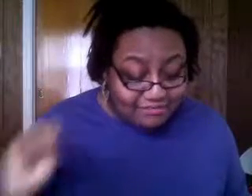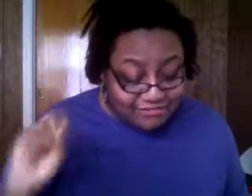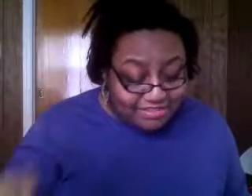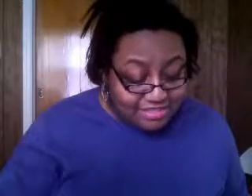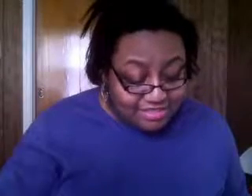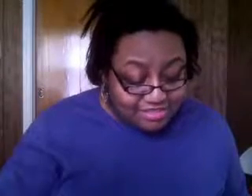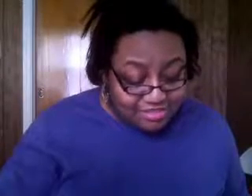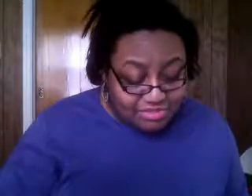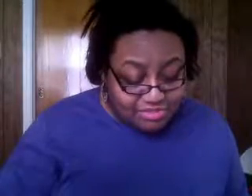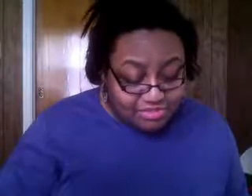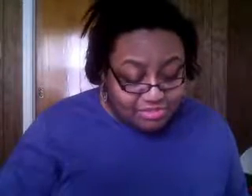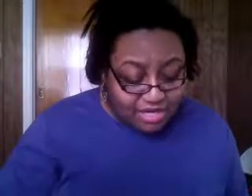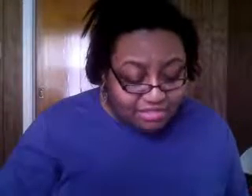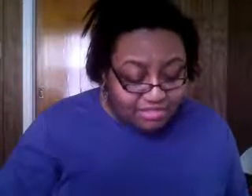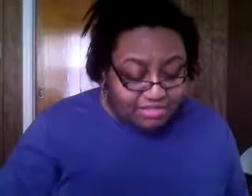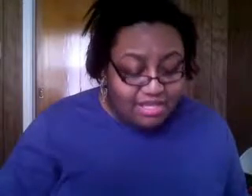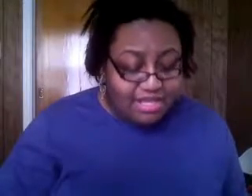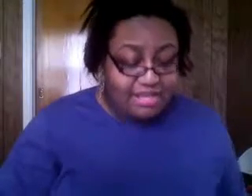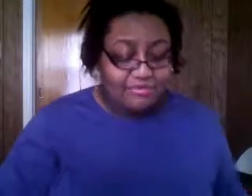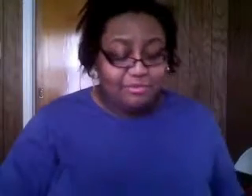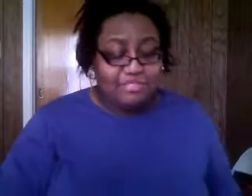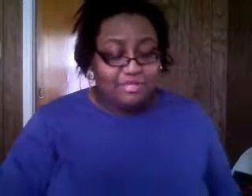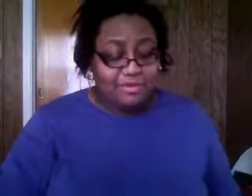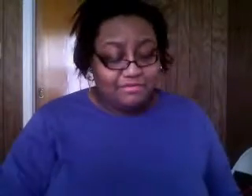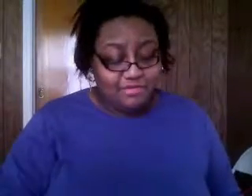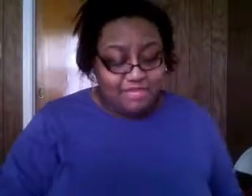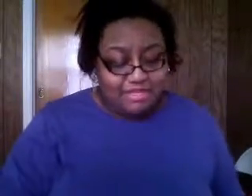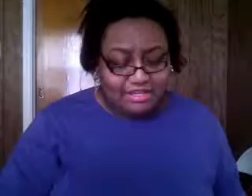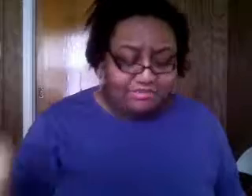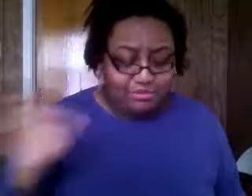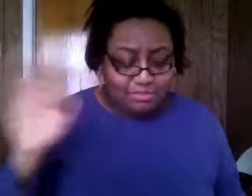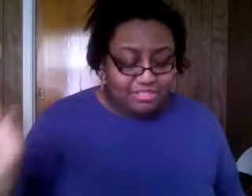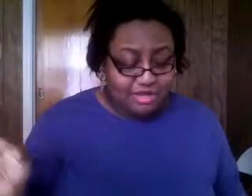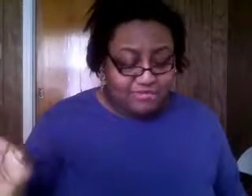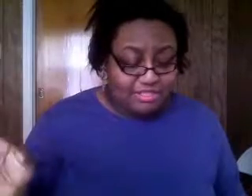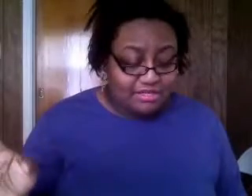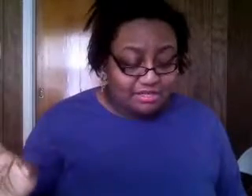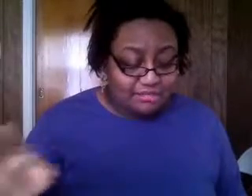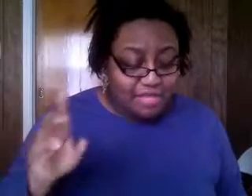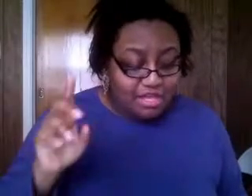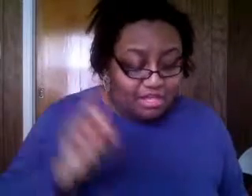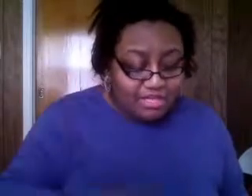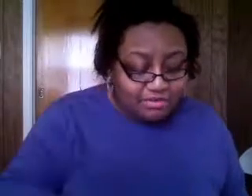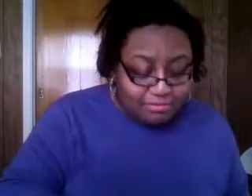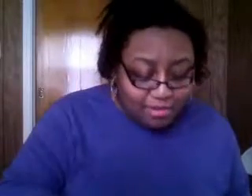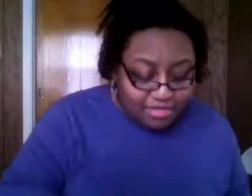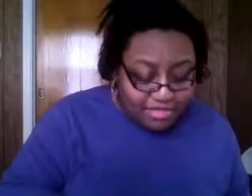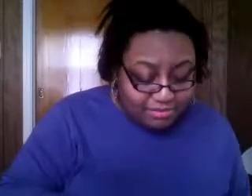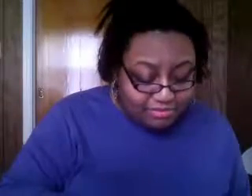fix that until we start to acknowledge it and that's from his interview he had an interview press conference at uh clara barton elementary